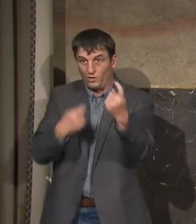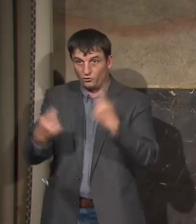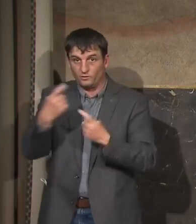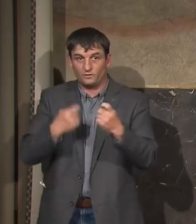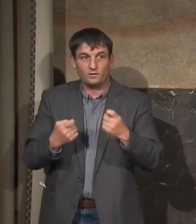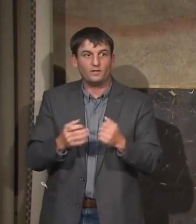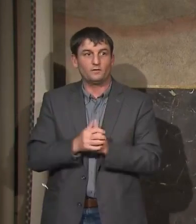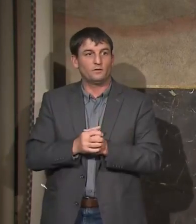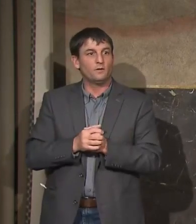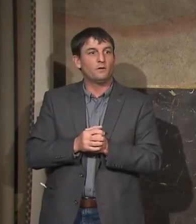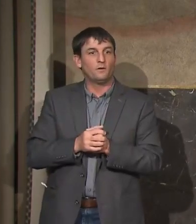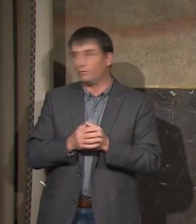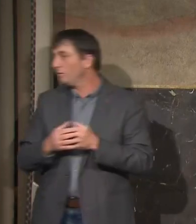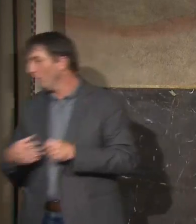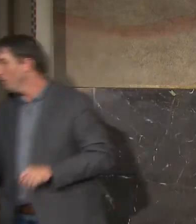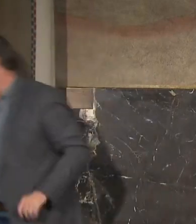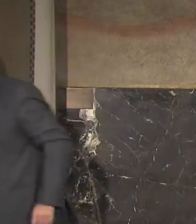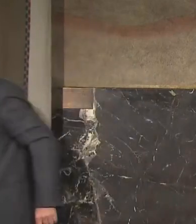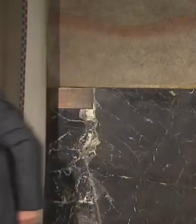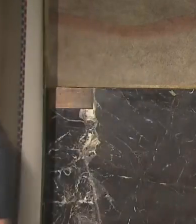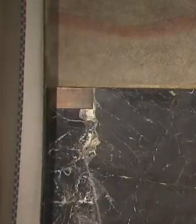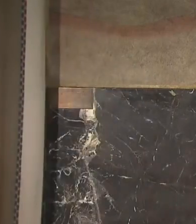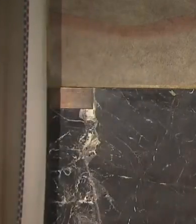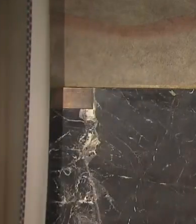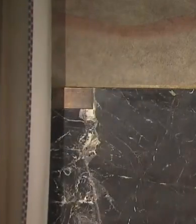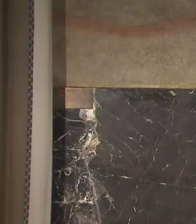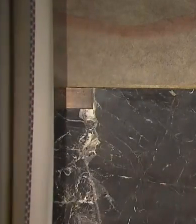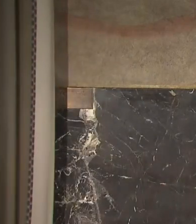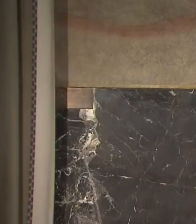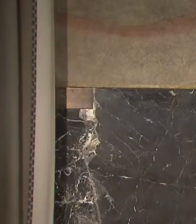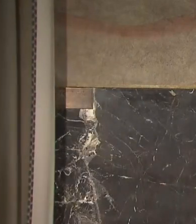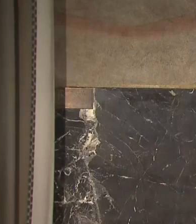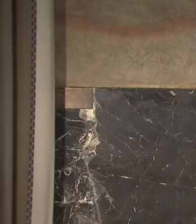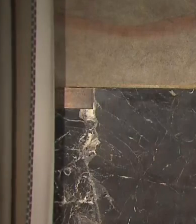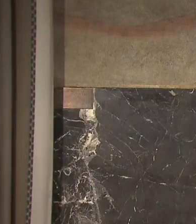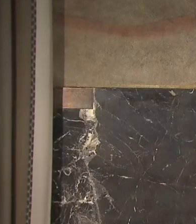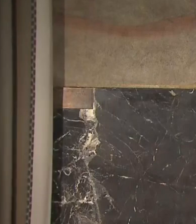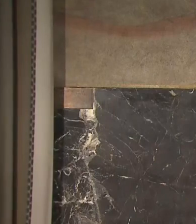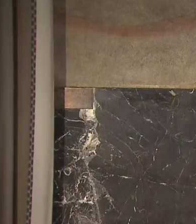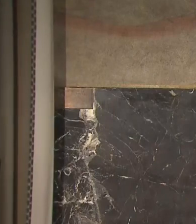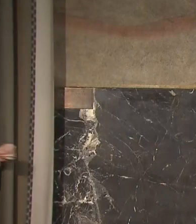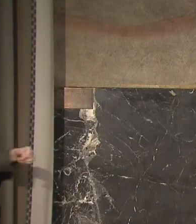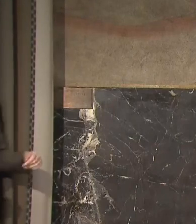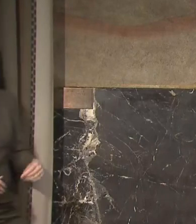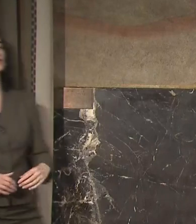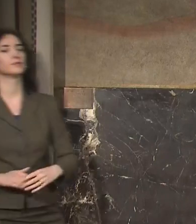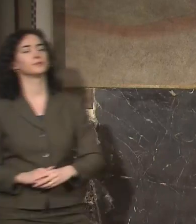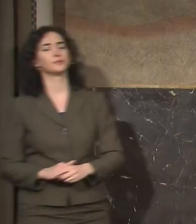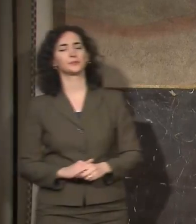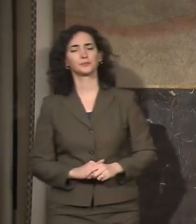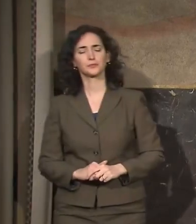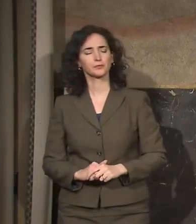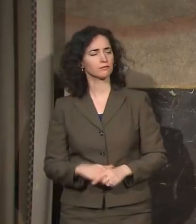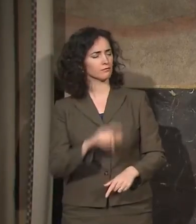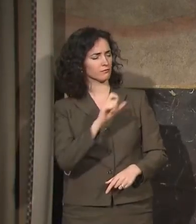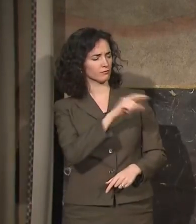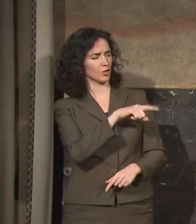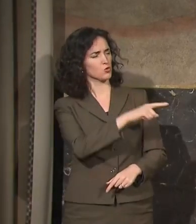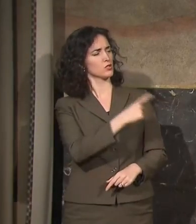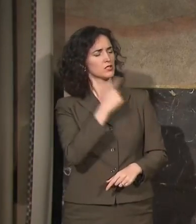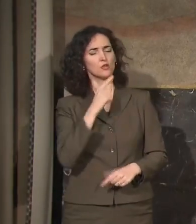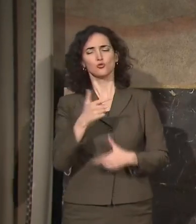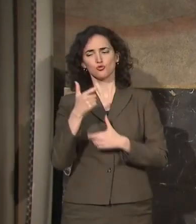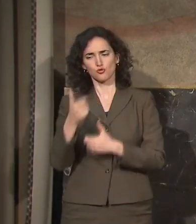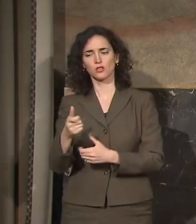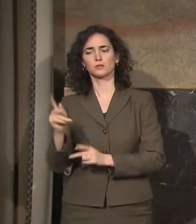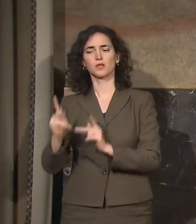sir. You said you're confident that people are going to handle this in a responsible way. What leads you to that? Do you think people are